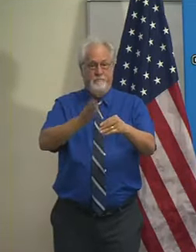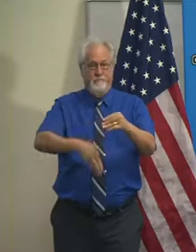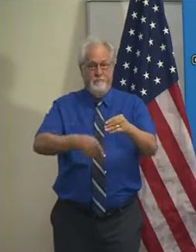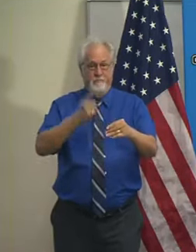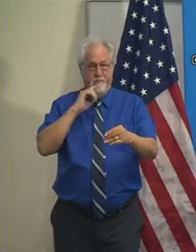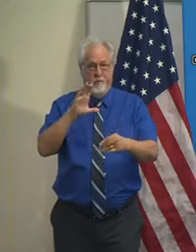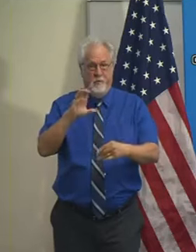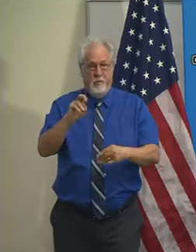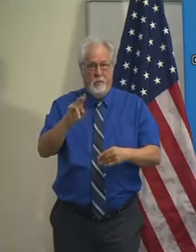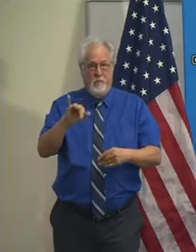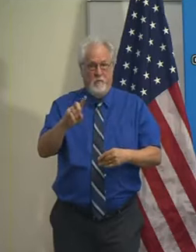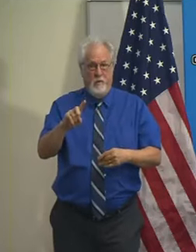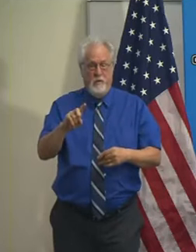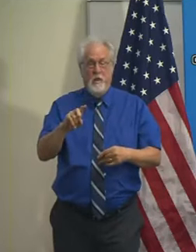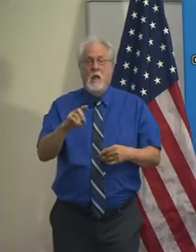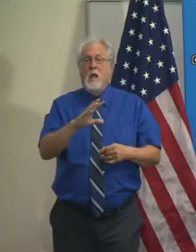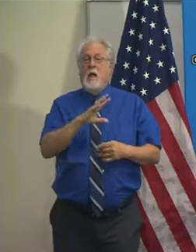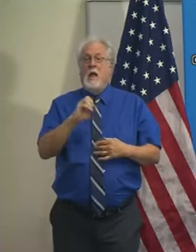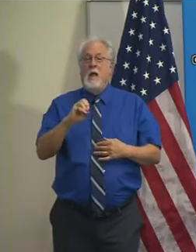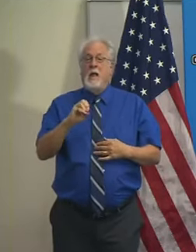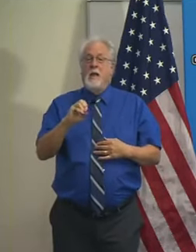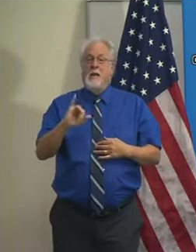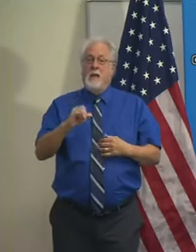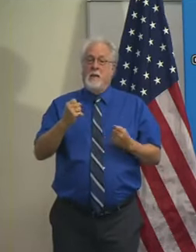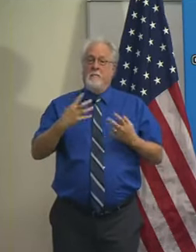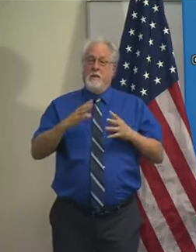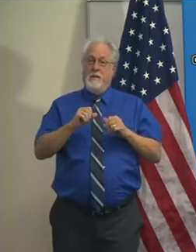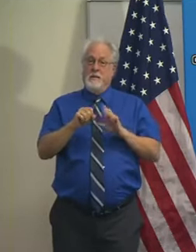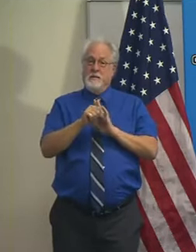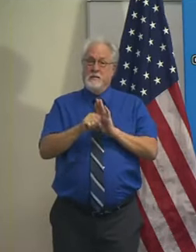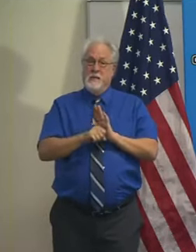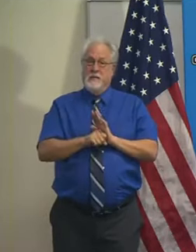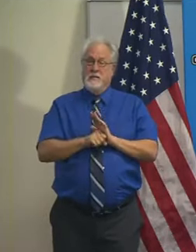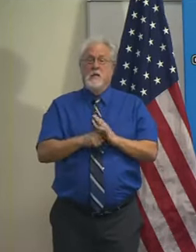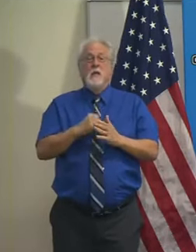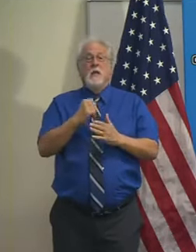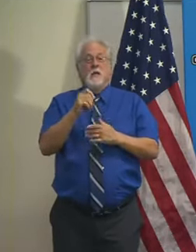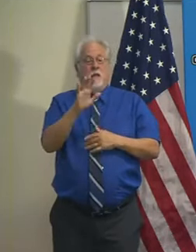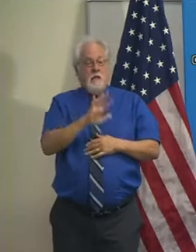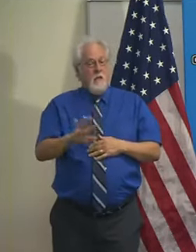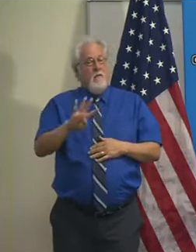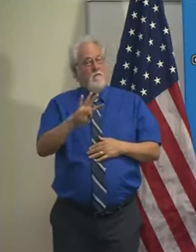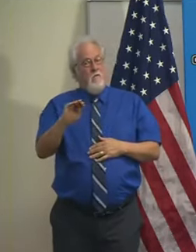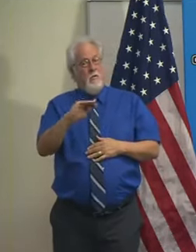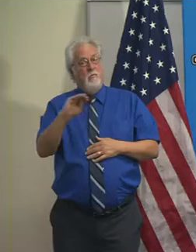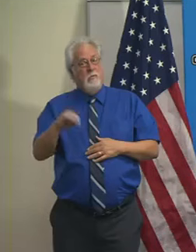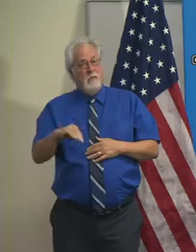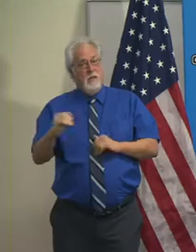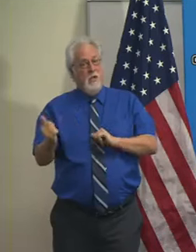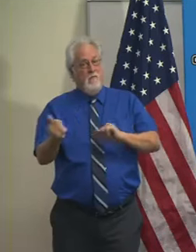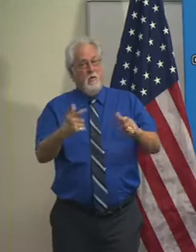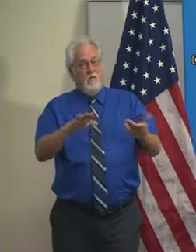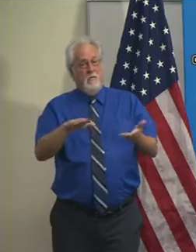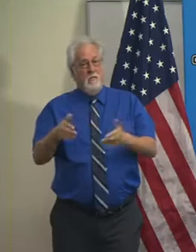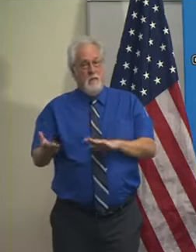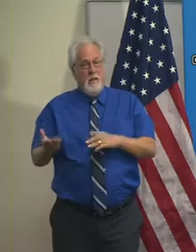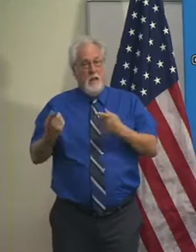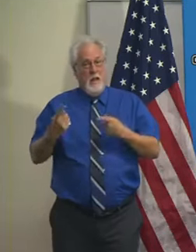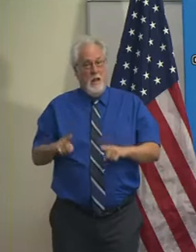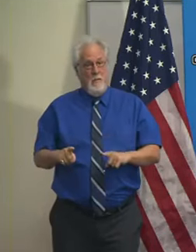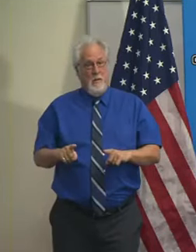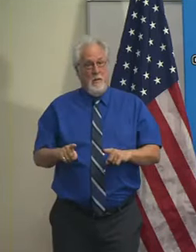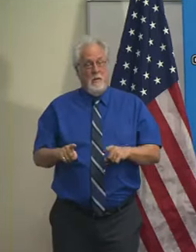and like many, many states, somewhere around 40% of all our fatalities have happened